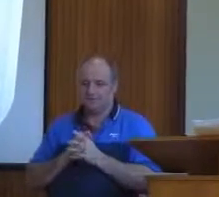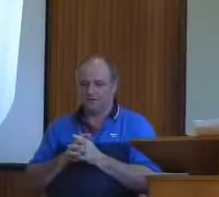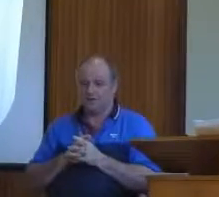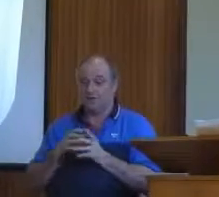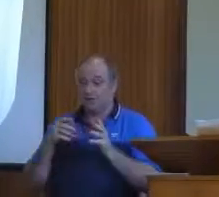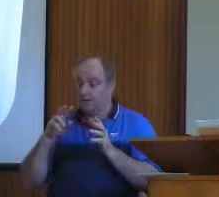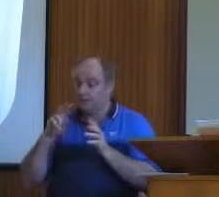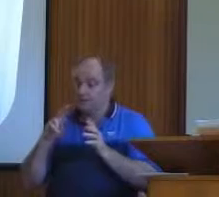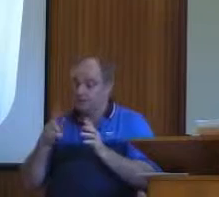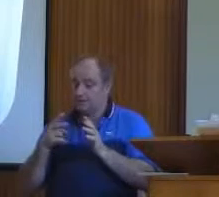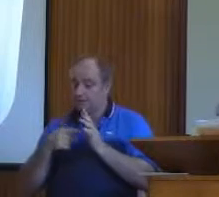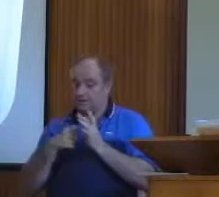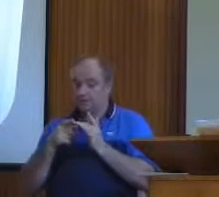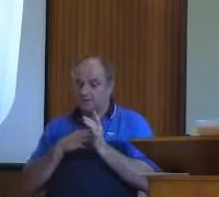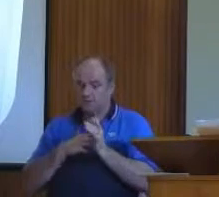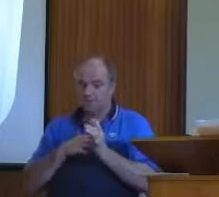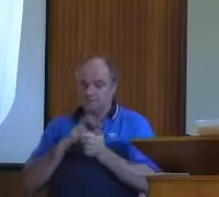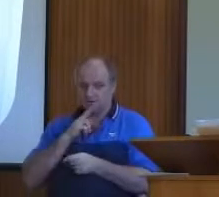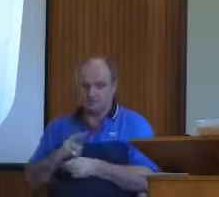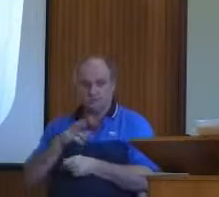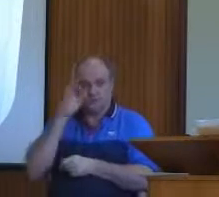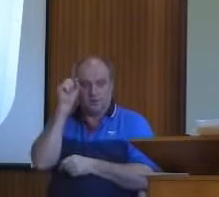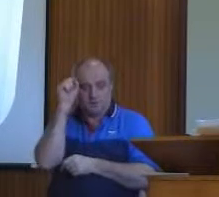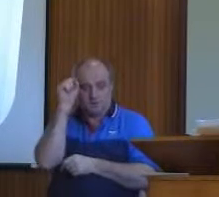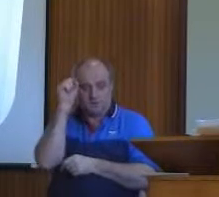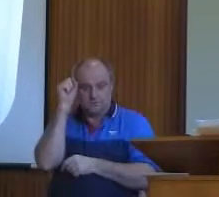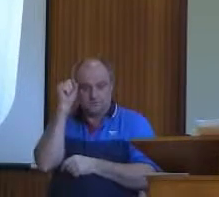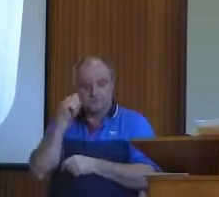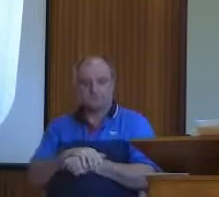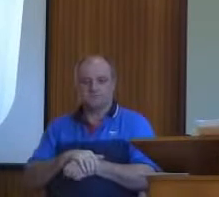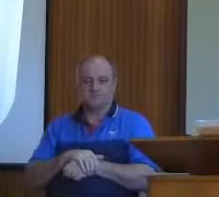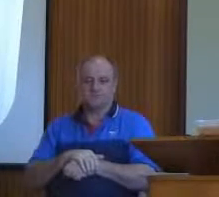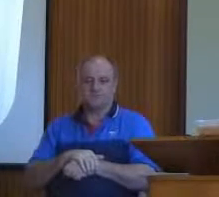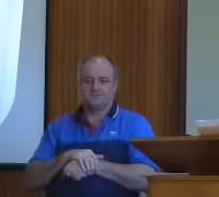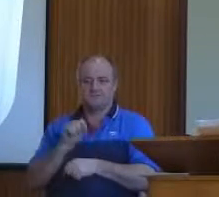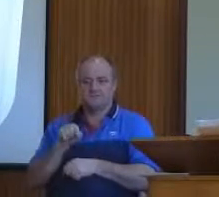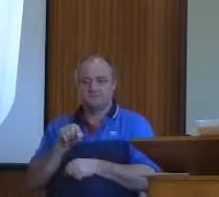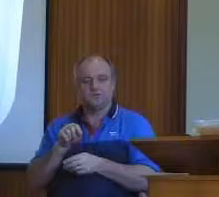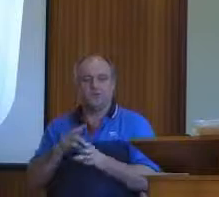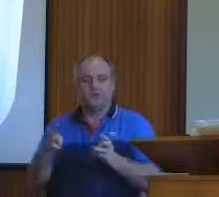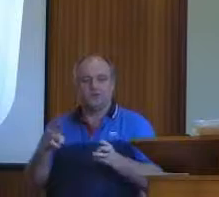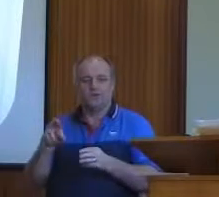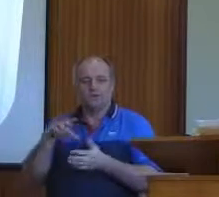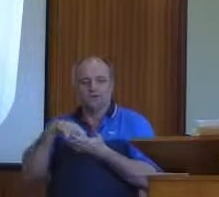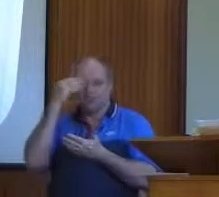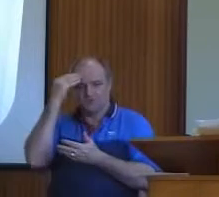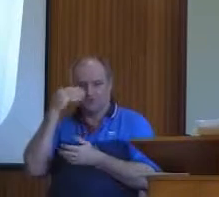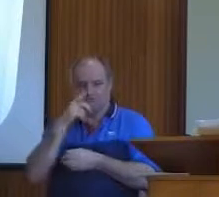It's a student's word, isn't it? Exams coming up. Remember. Remember.